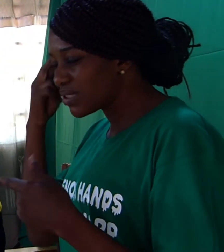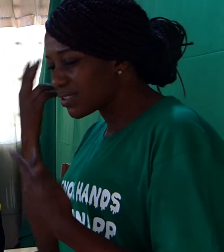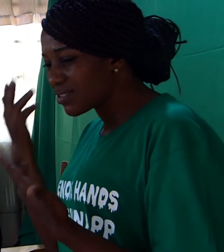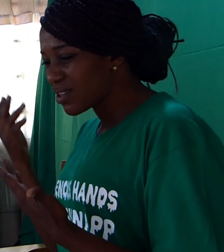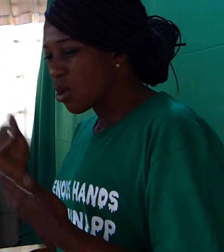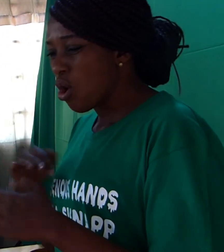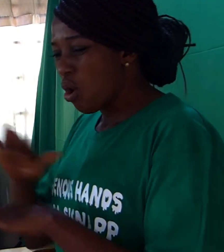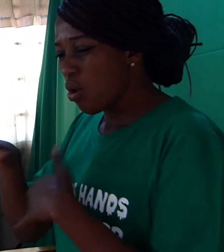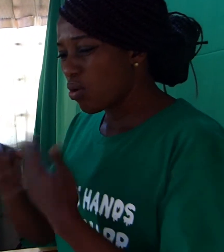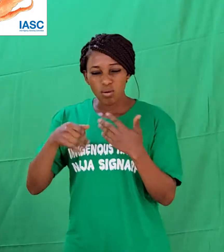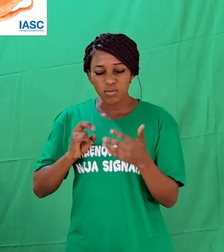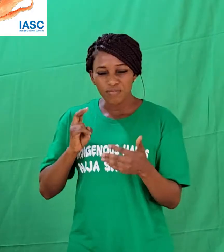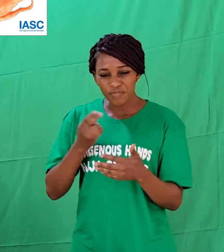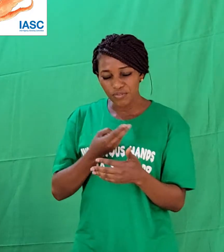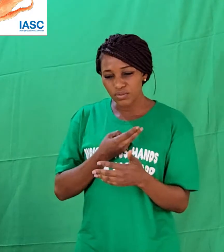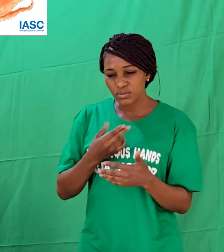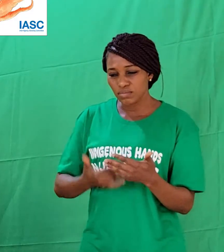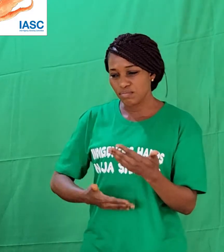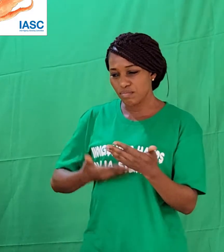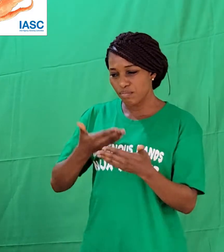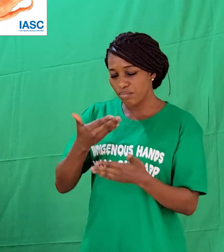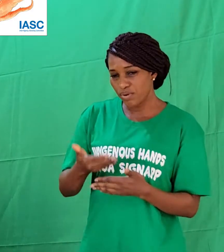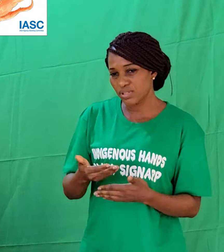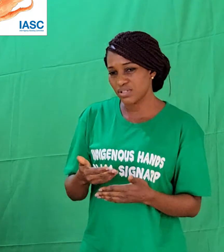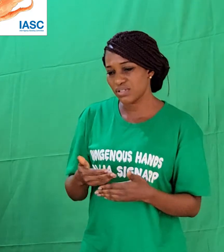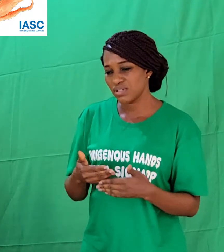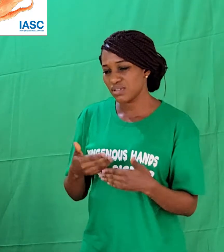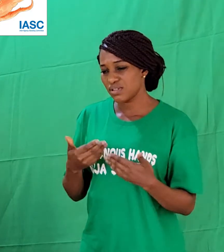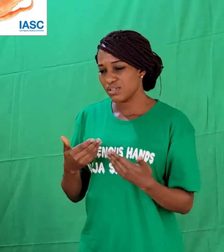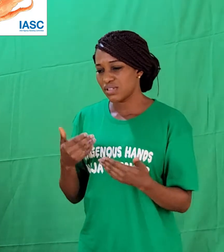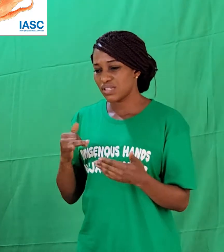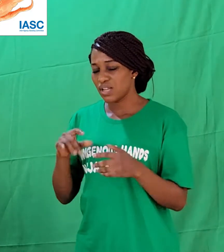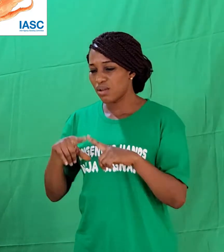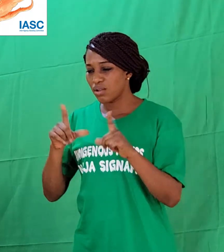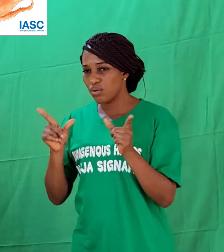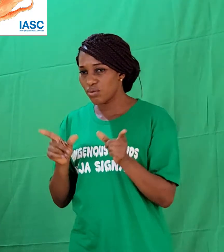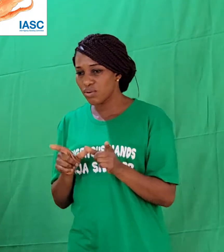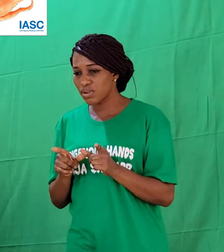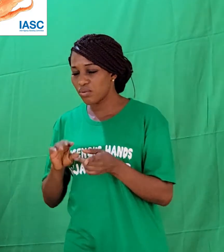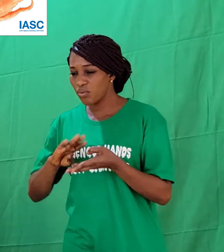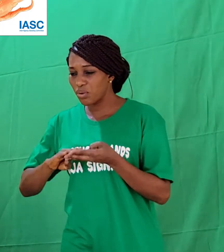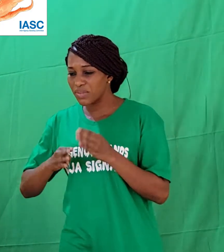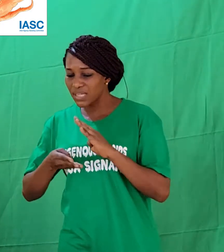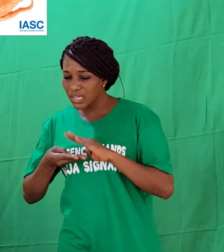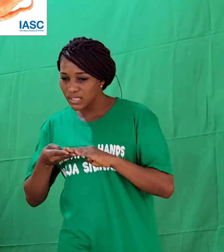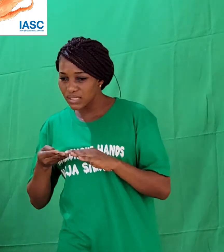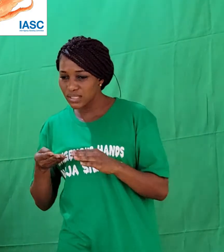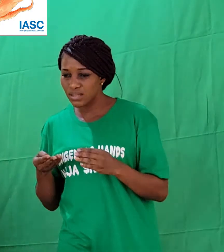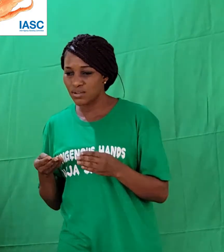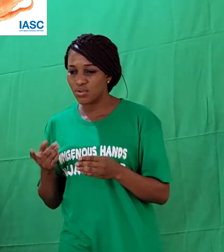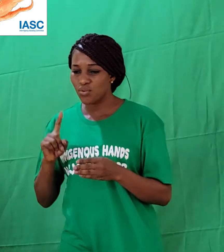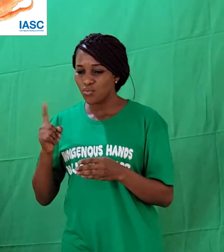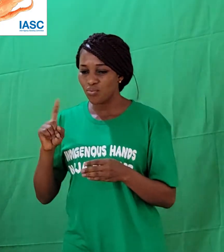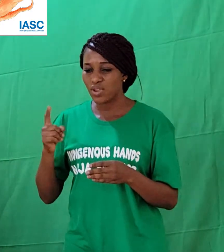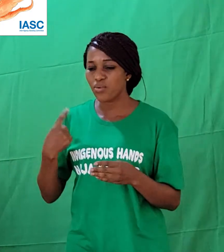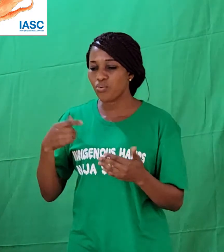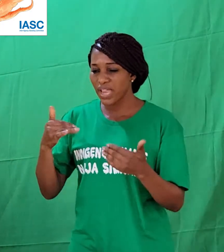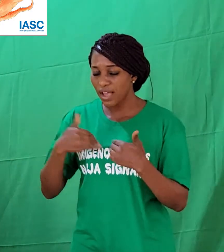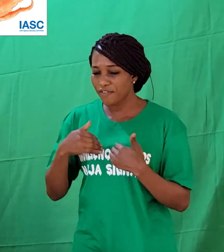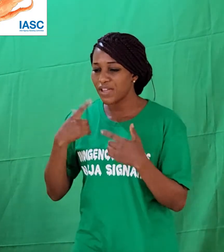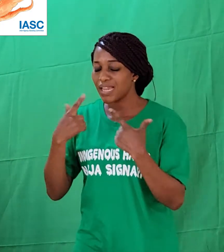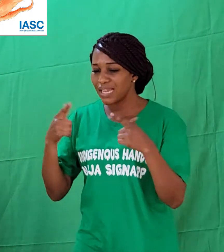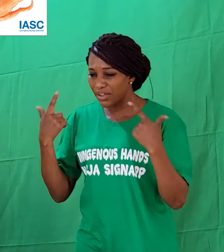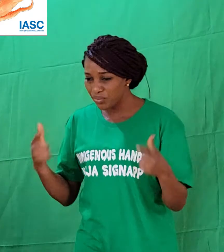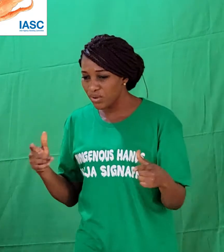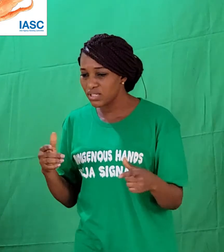you were born in this city in Abuja where you speak English, your parents came from a community where there is a language spoken